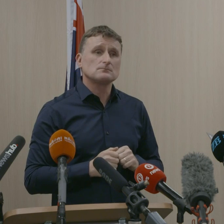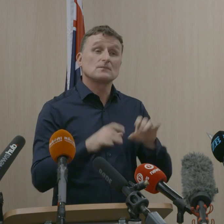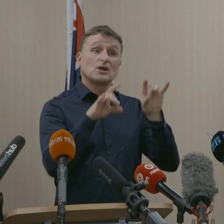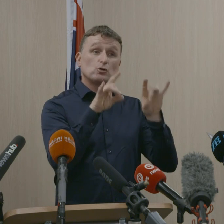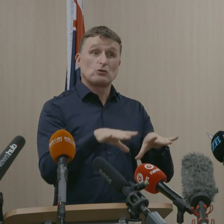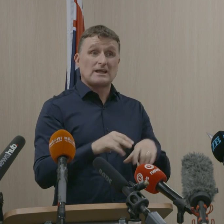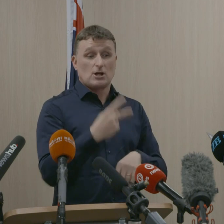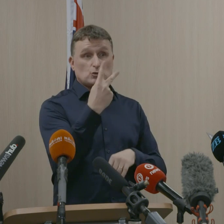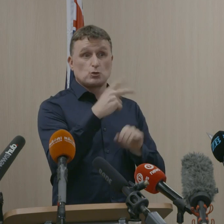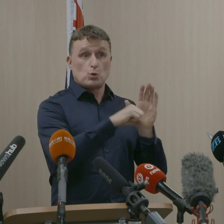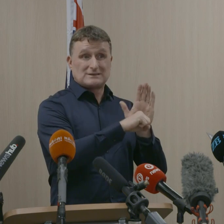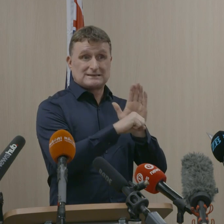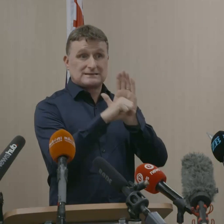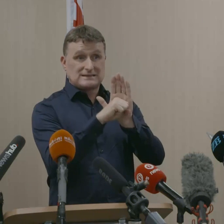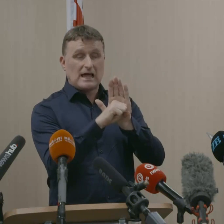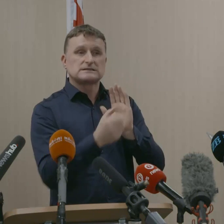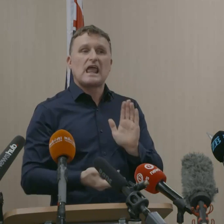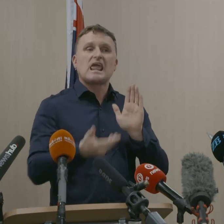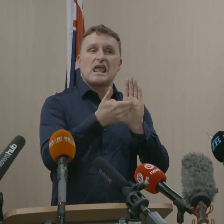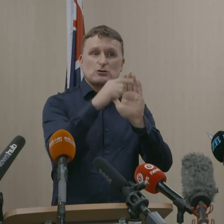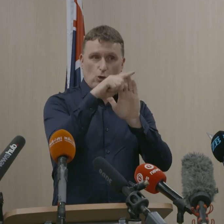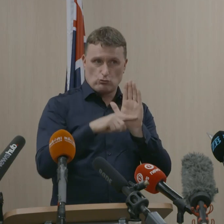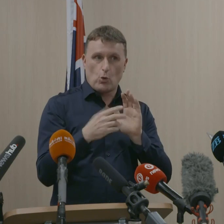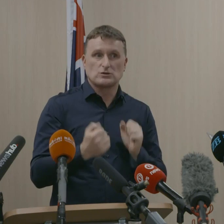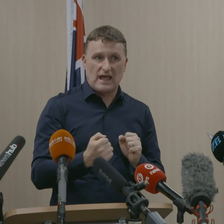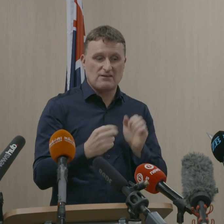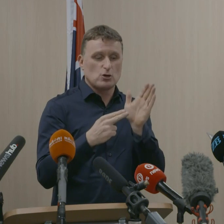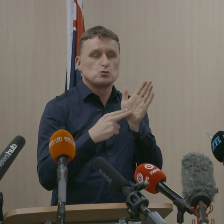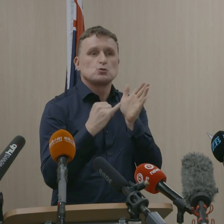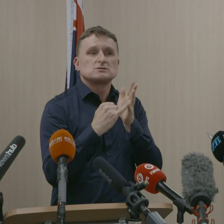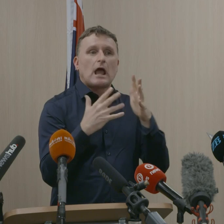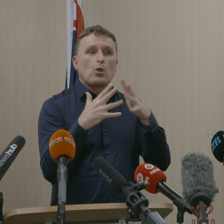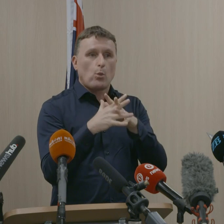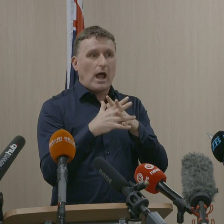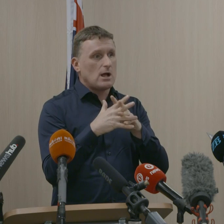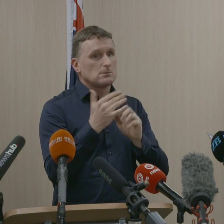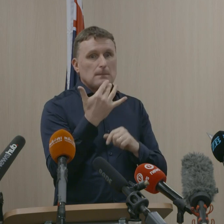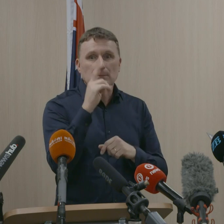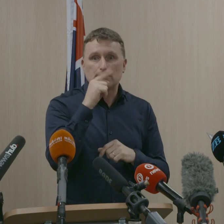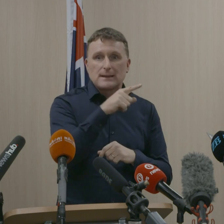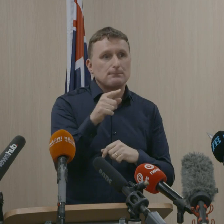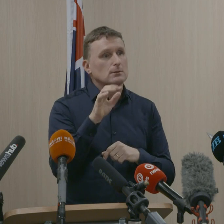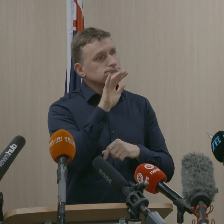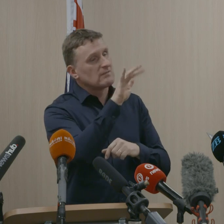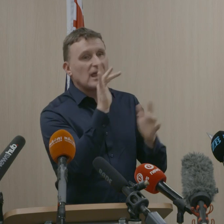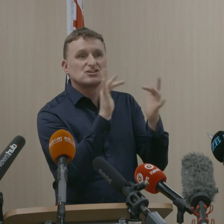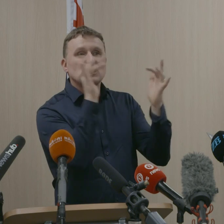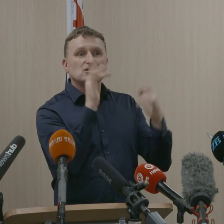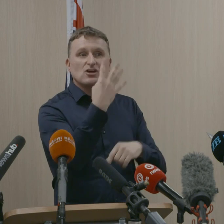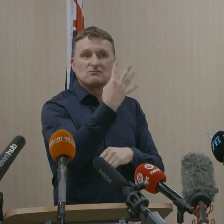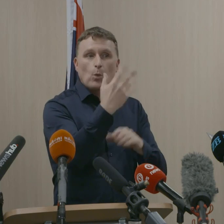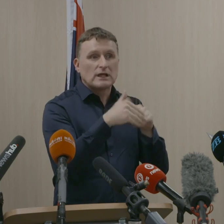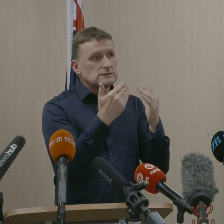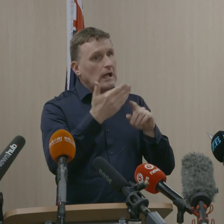extra conditions. As you know, anyone who has been in New South Wales in the last 14 days can only return to New Zealand